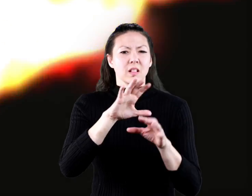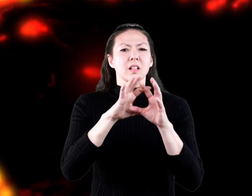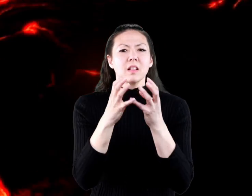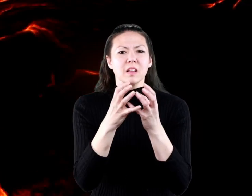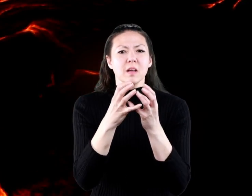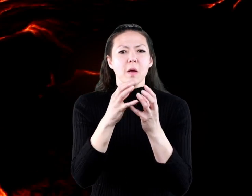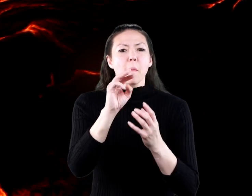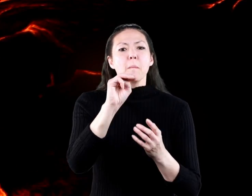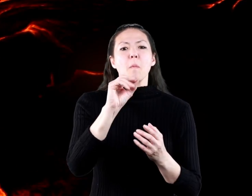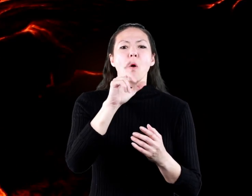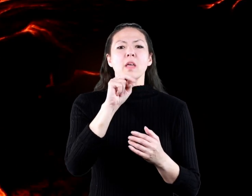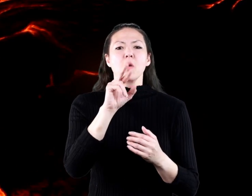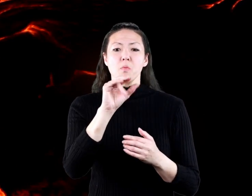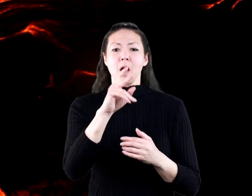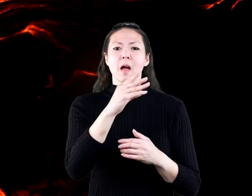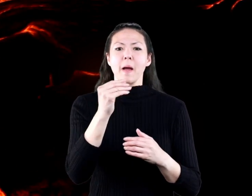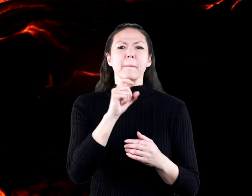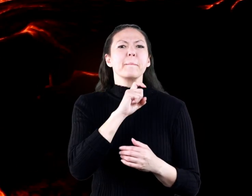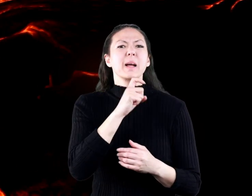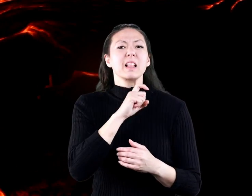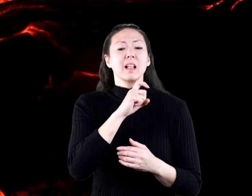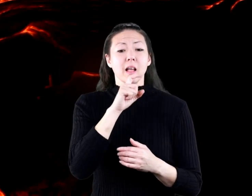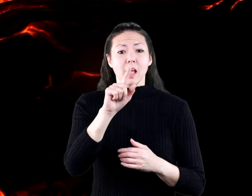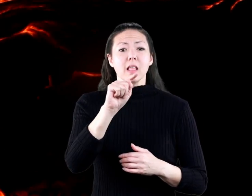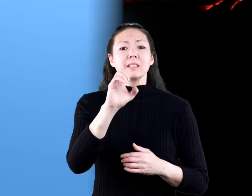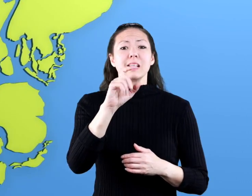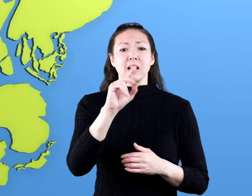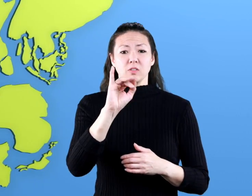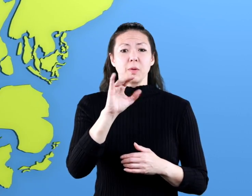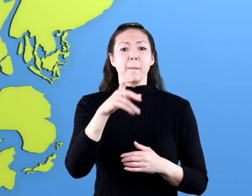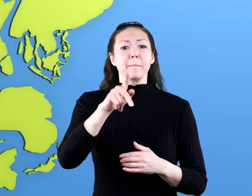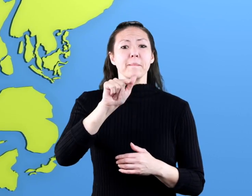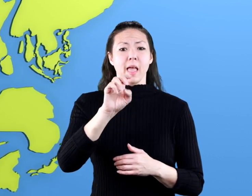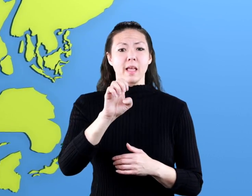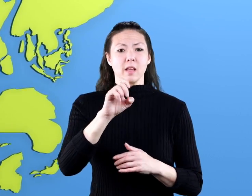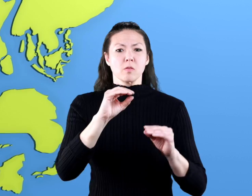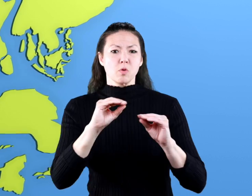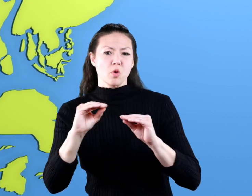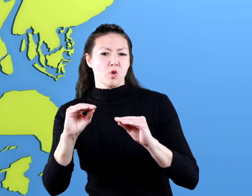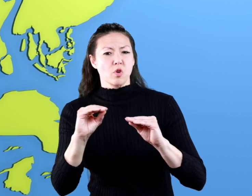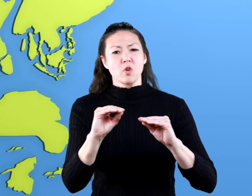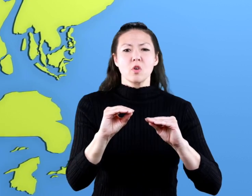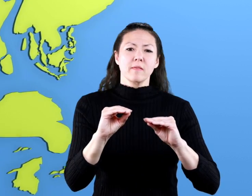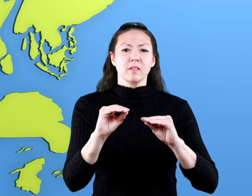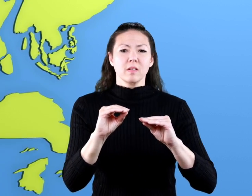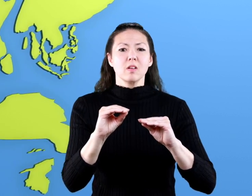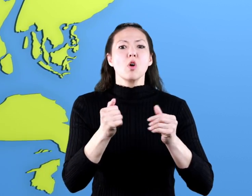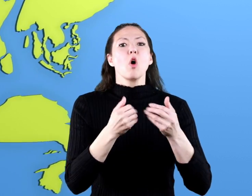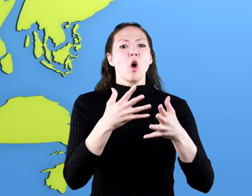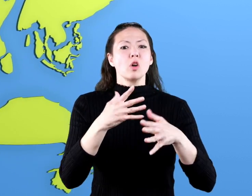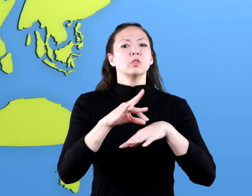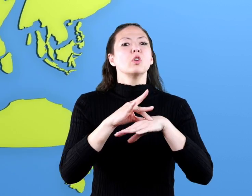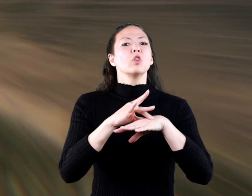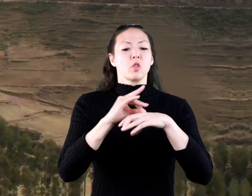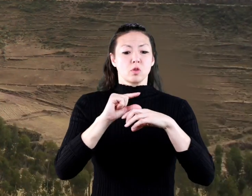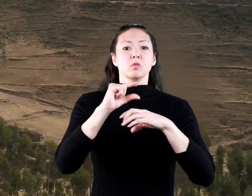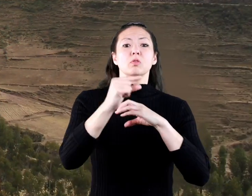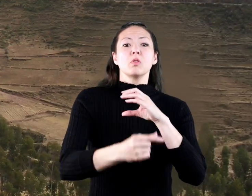of the earth, are areas of molten rock and metals. The tectonic plates drift and move, and not much. But it's enough